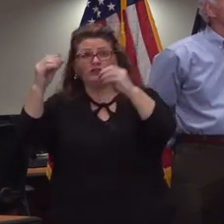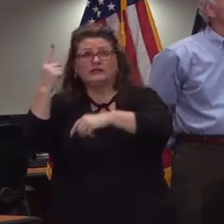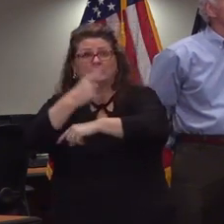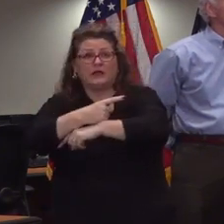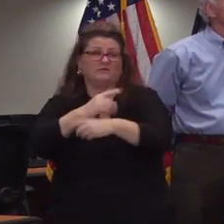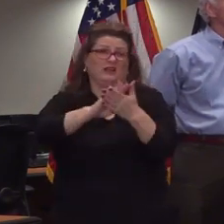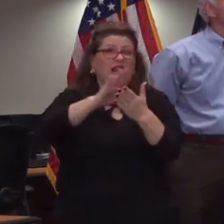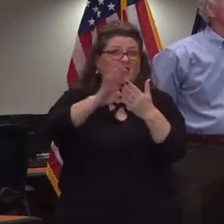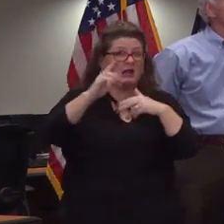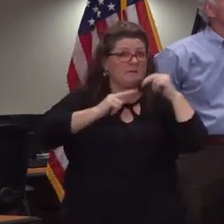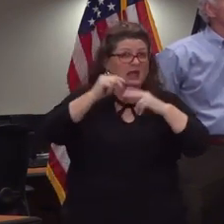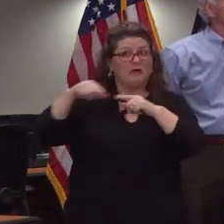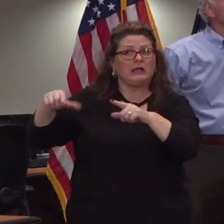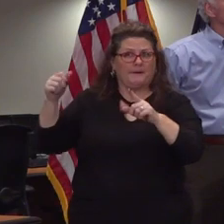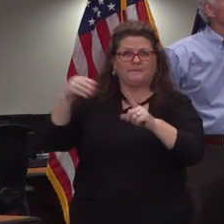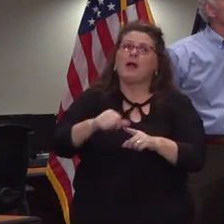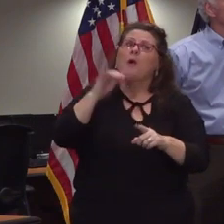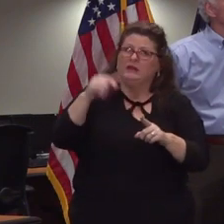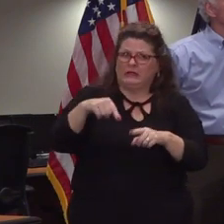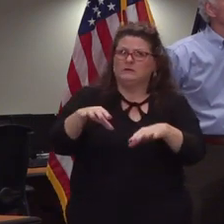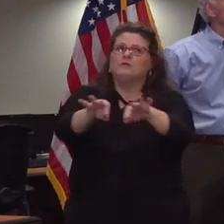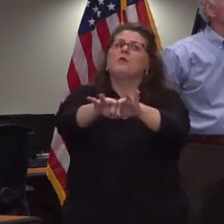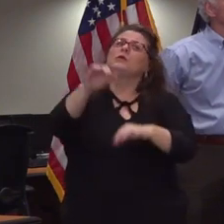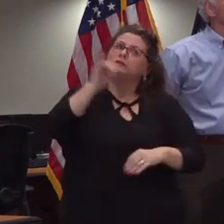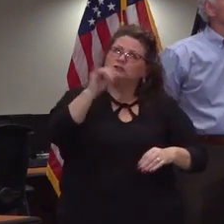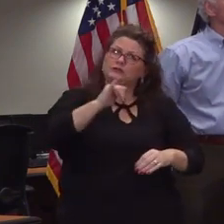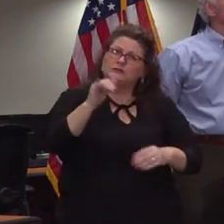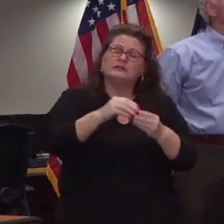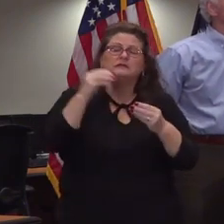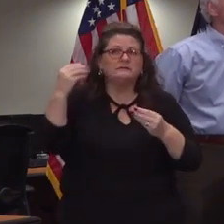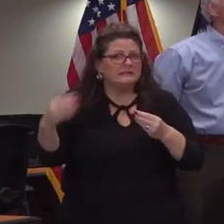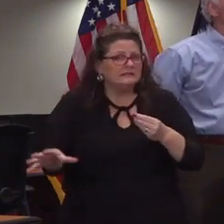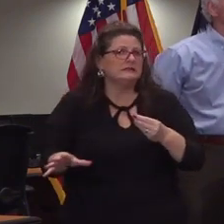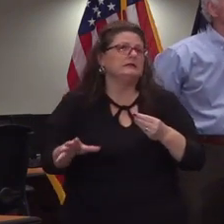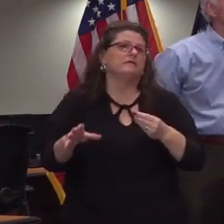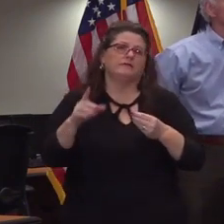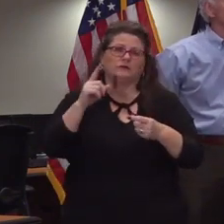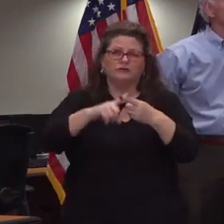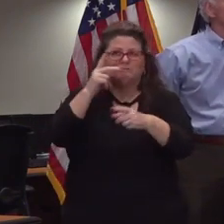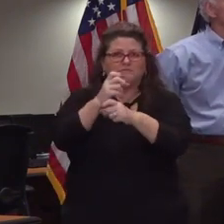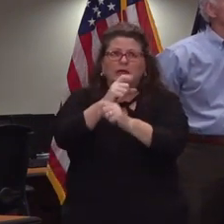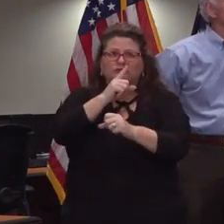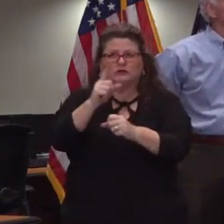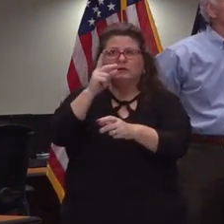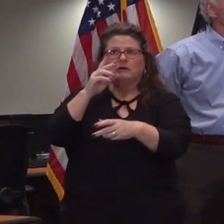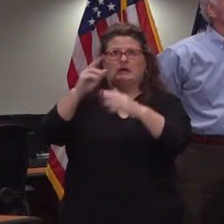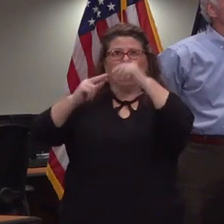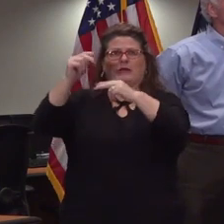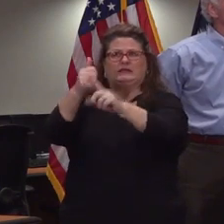cleaning of the buildings which is going to be a huge cost for us to look at when we start going back